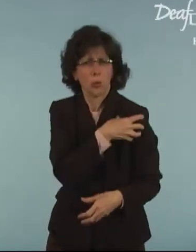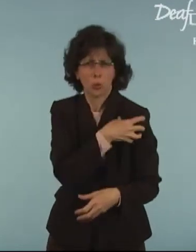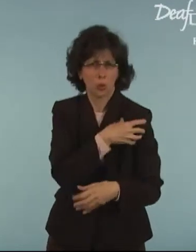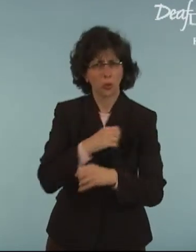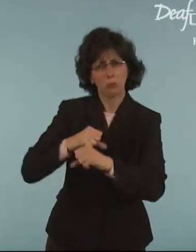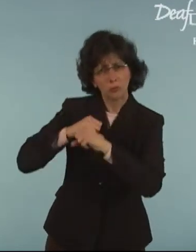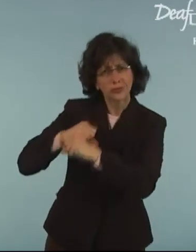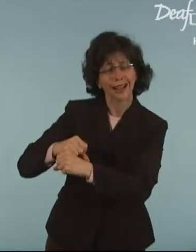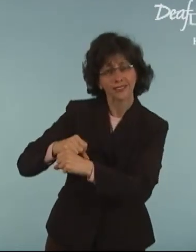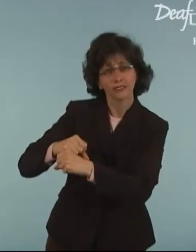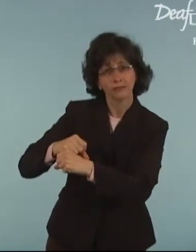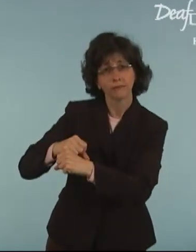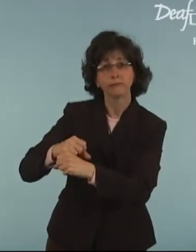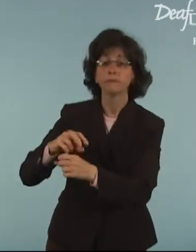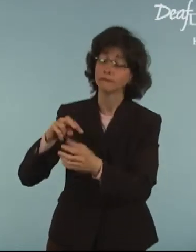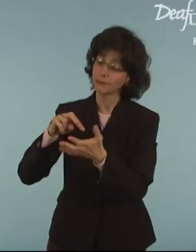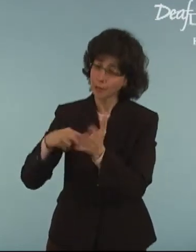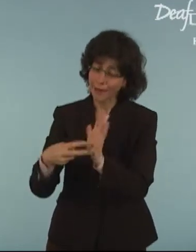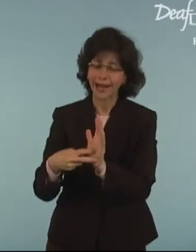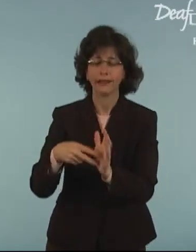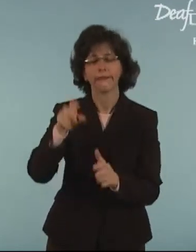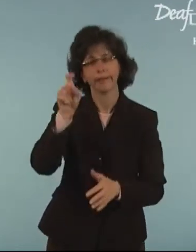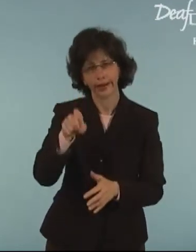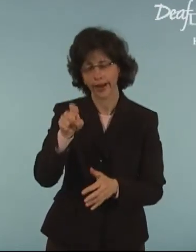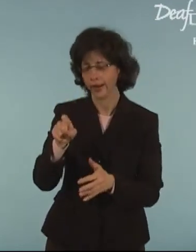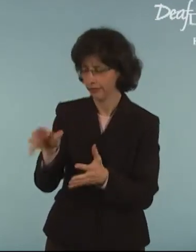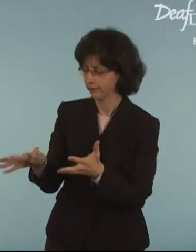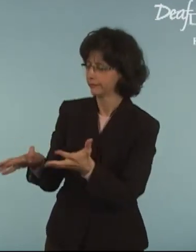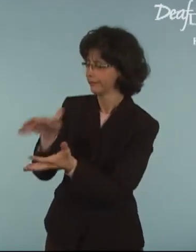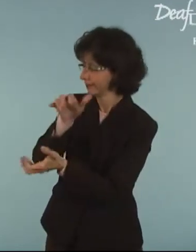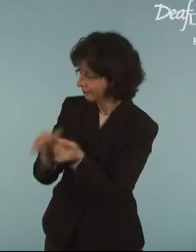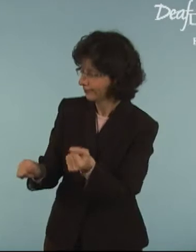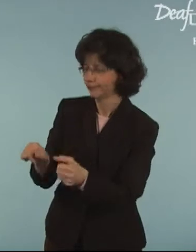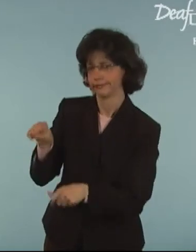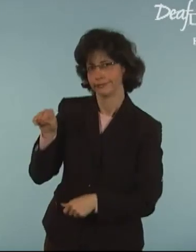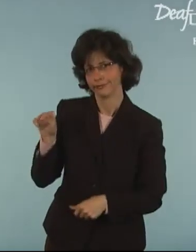extra protection. This means you need to disinfect.